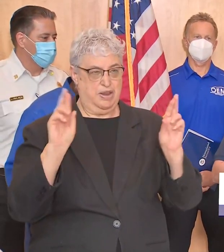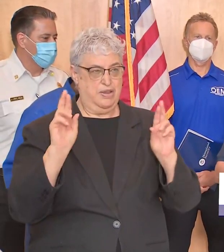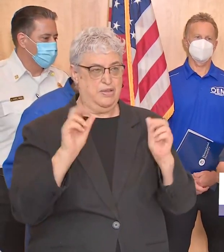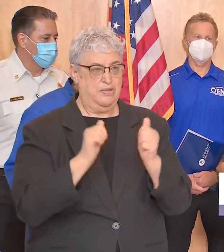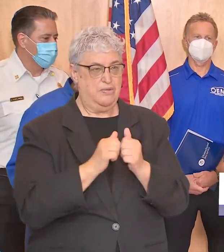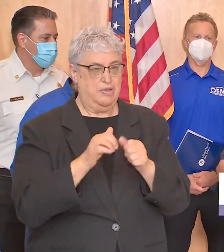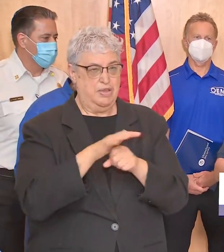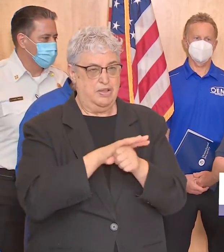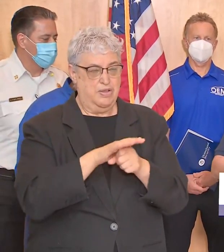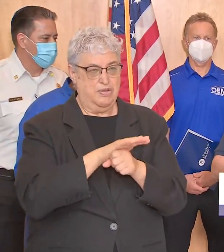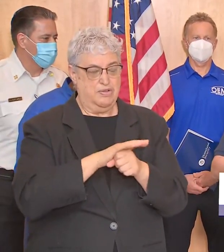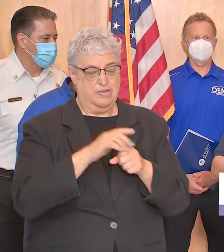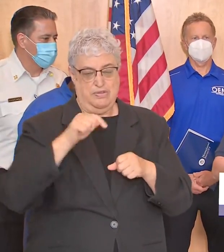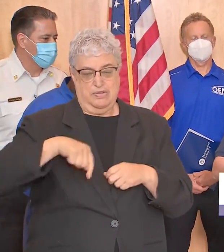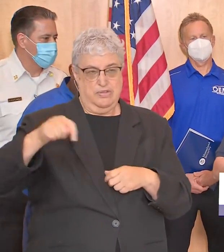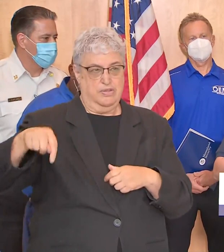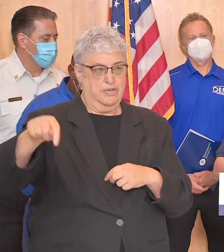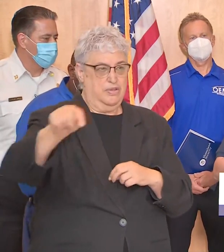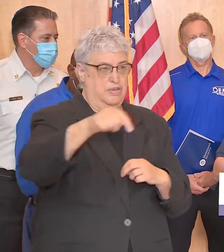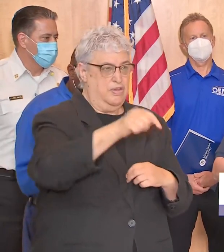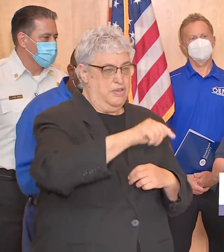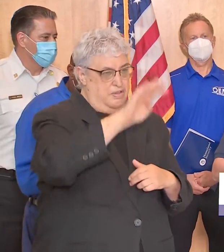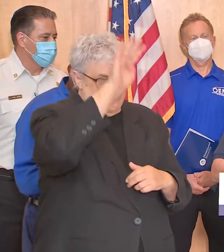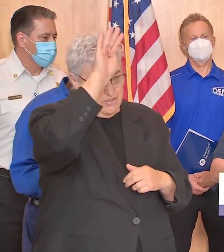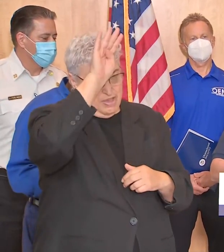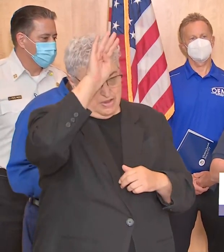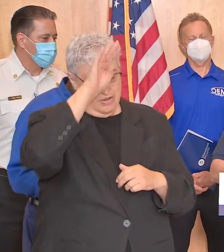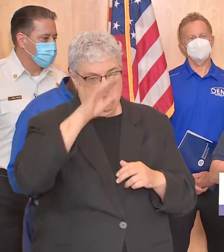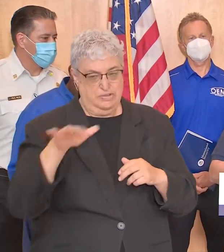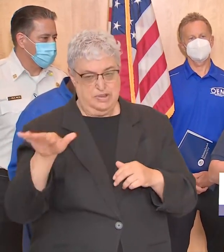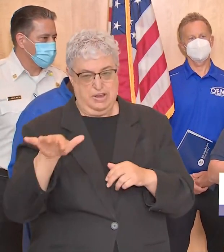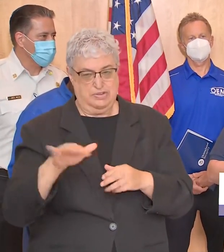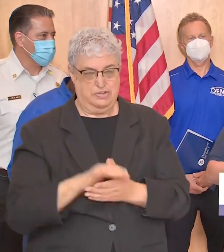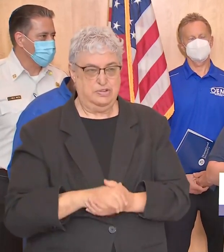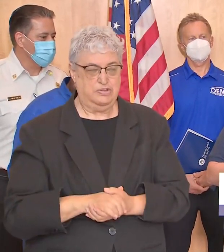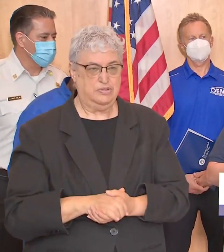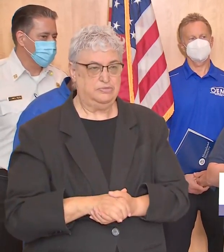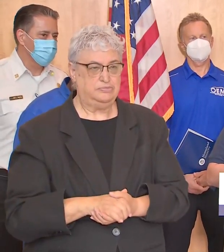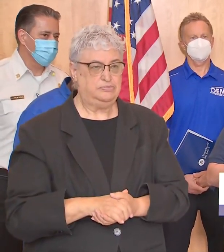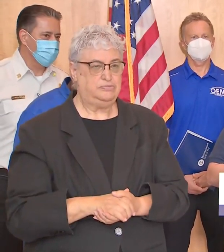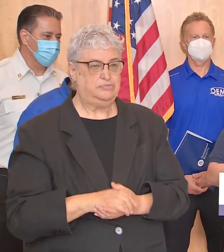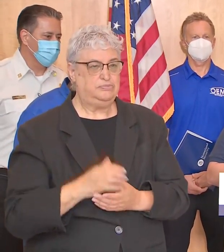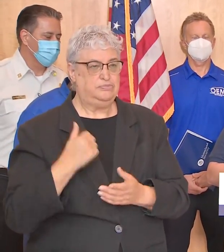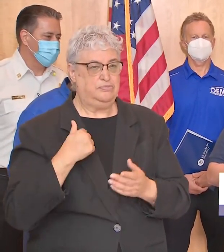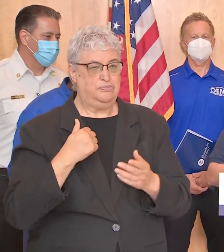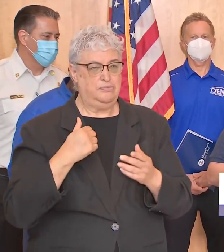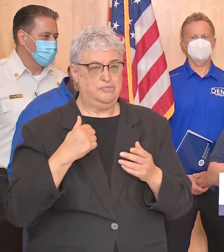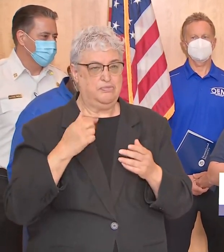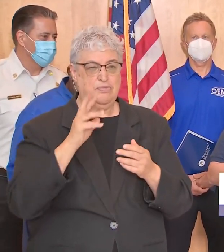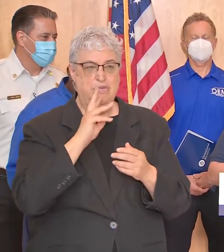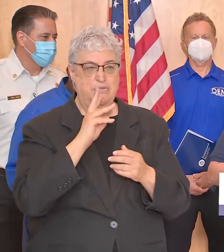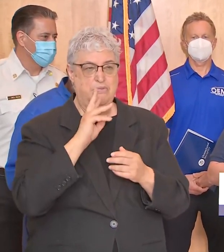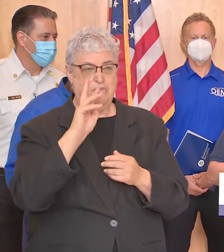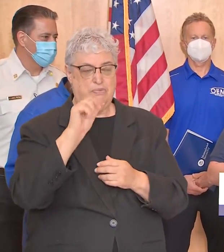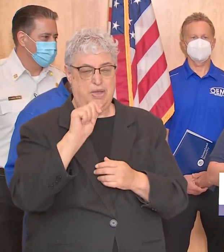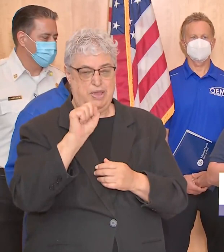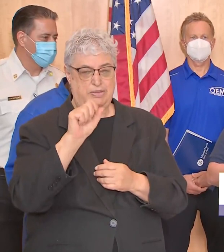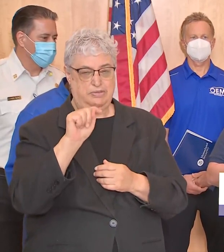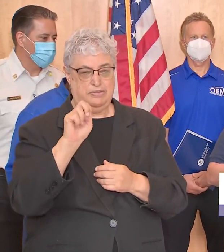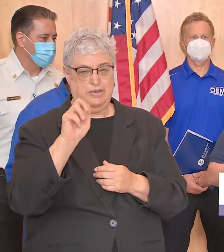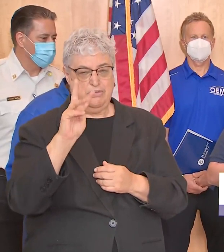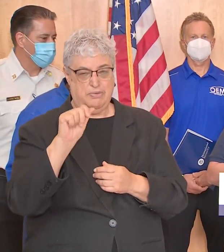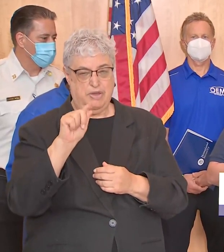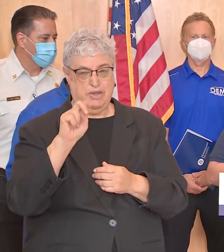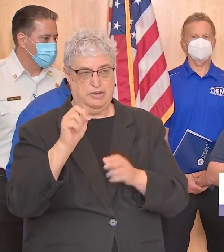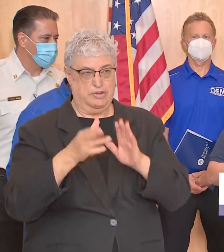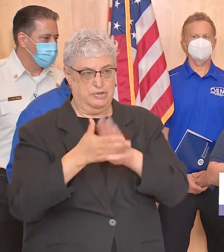uh local fire stations we're embedded there as we go we've also put our skeleton crews out at our water and wastewater treatment plants we